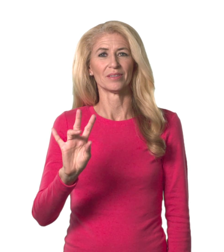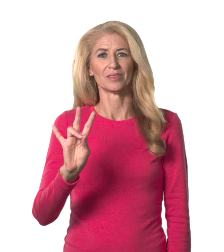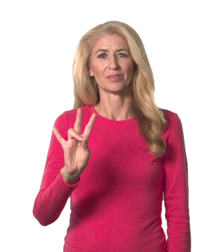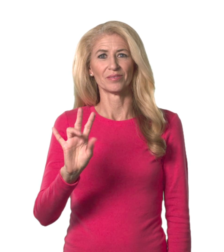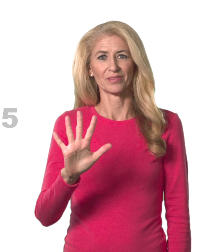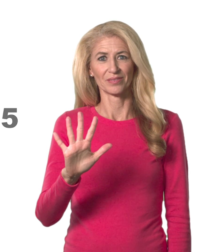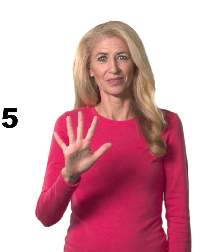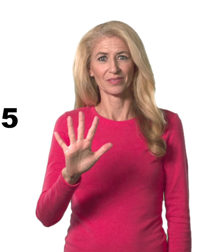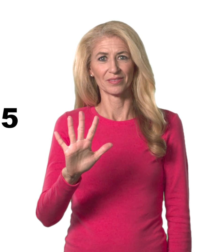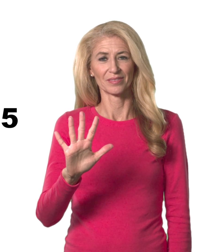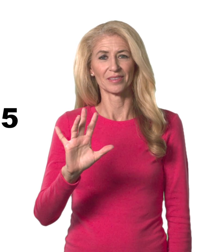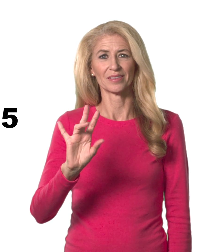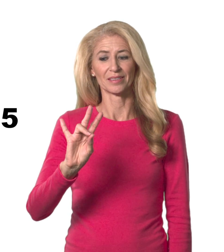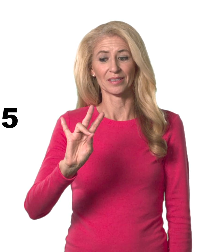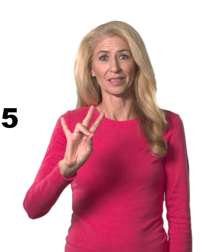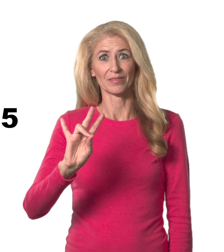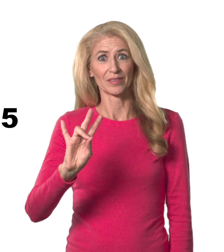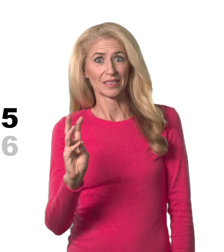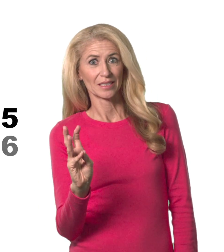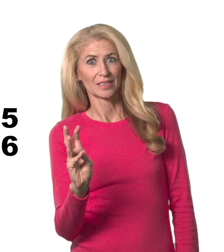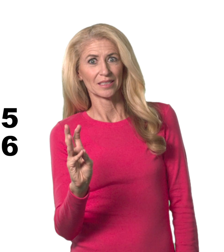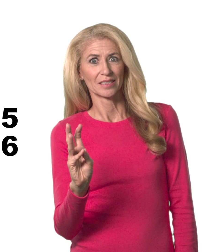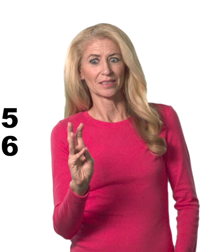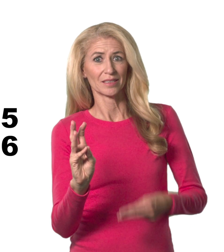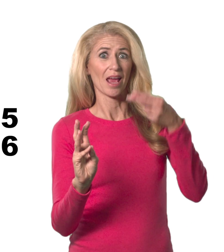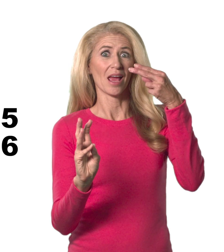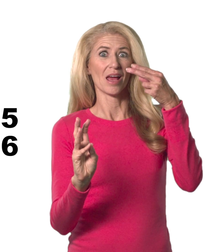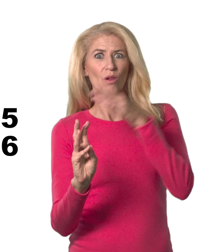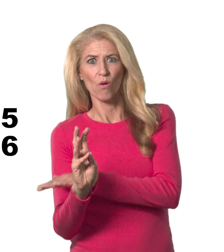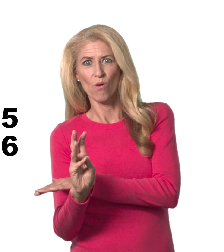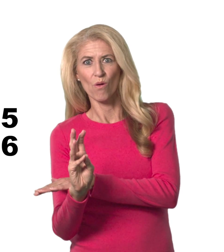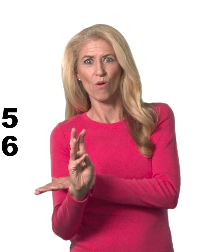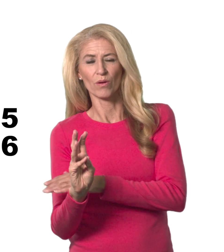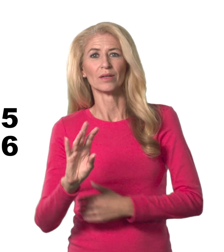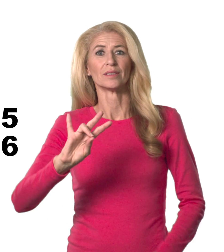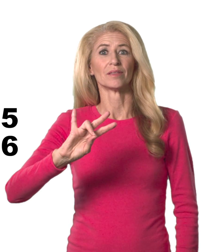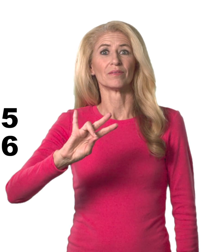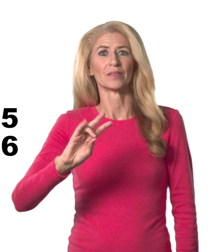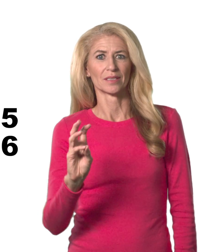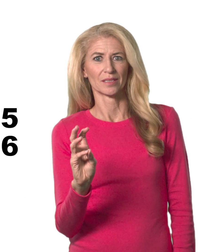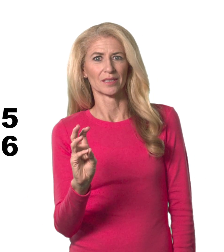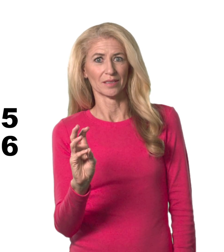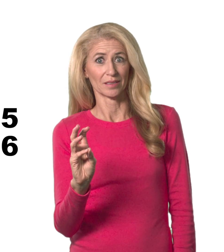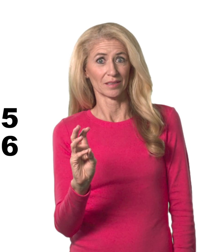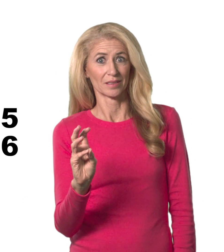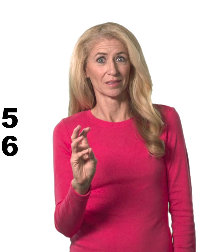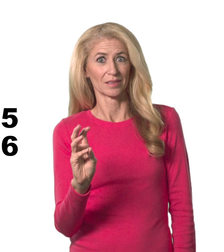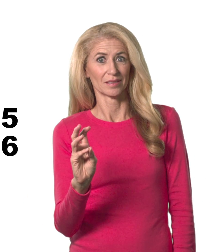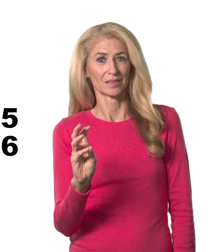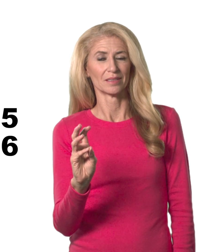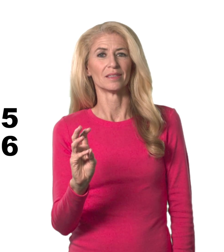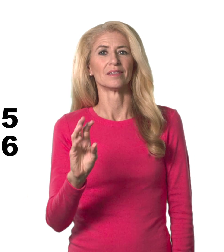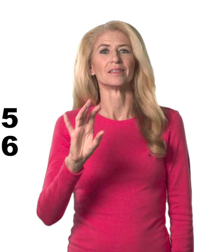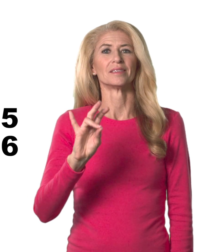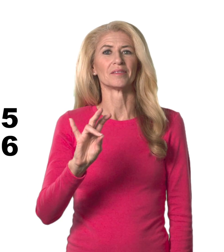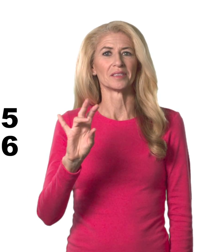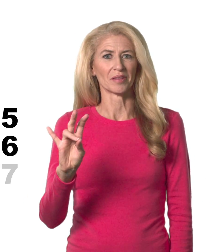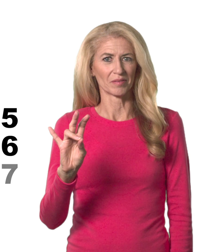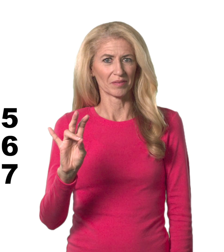75, 76. You can see it moves from high to low, 76, 77.